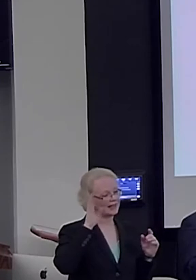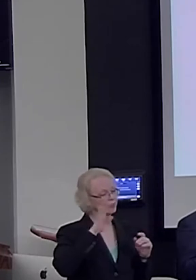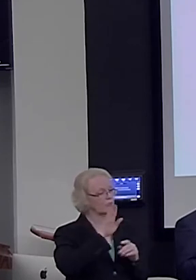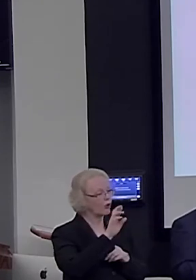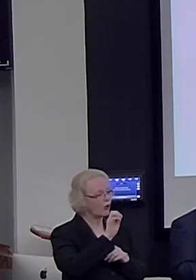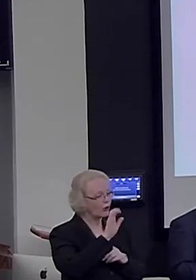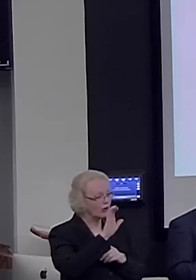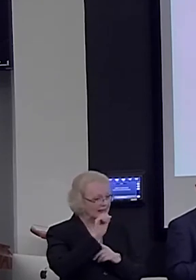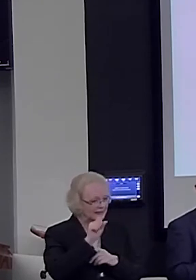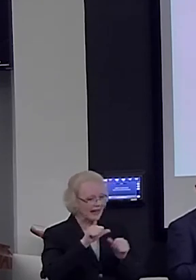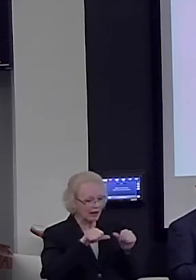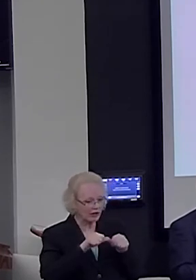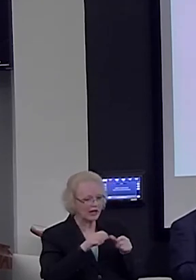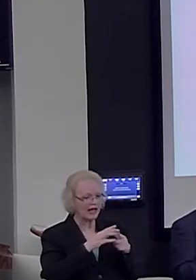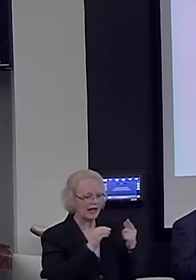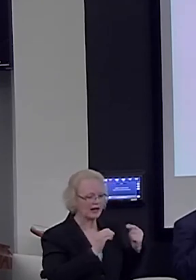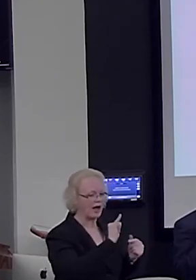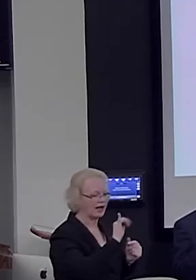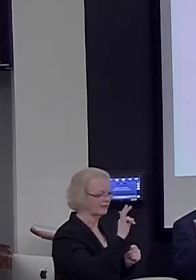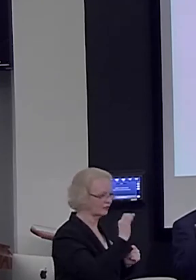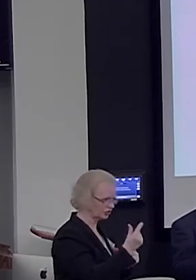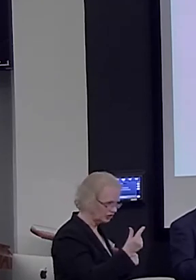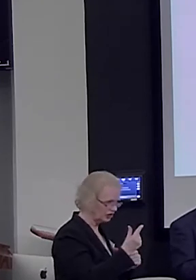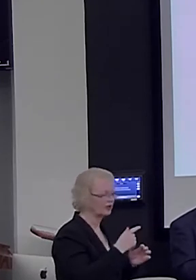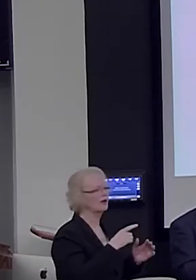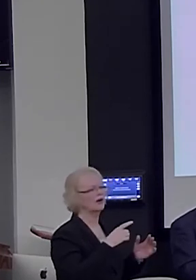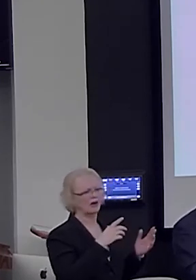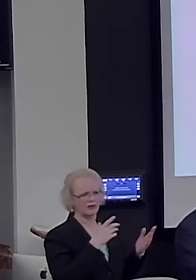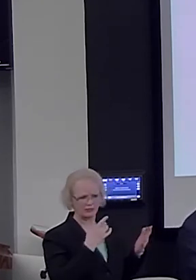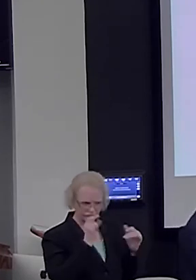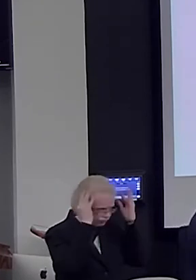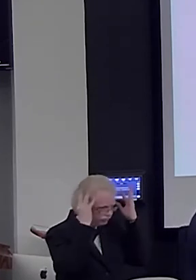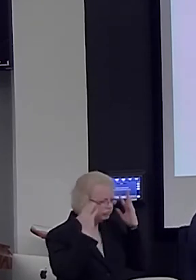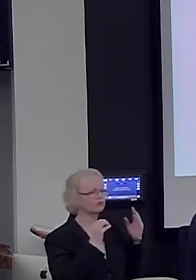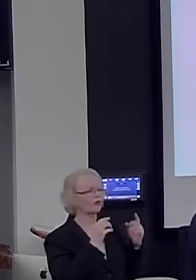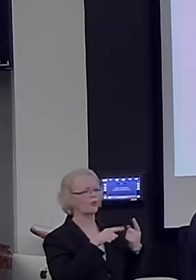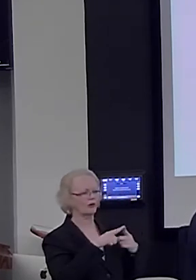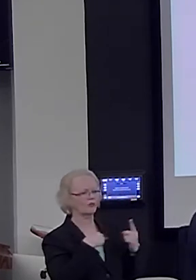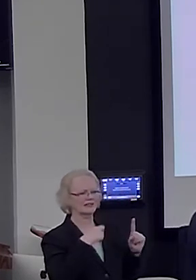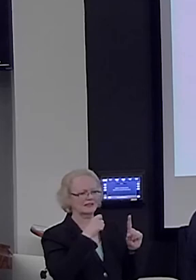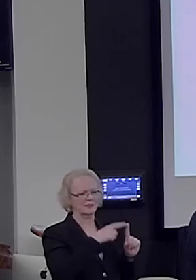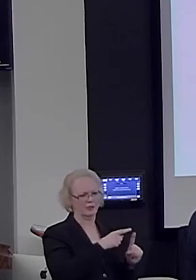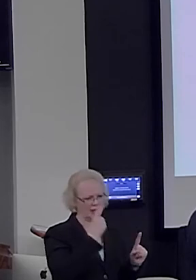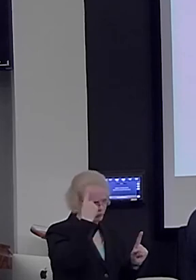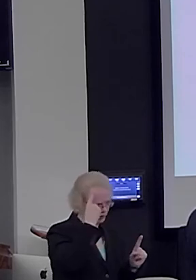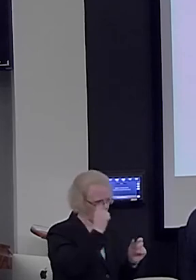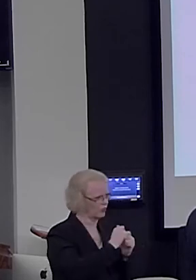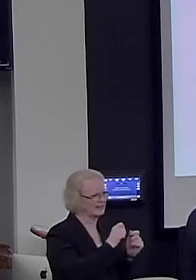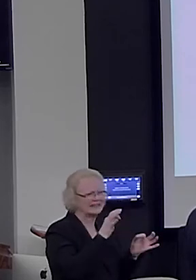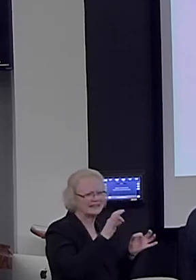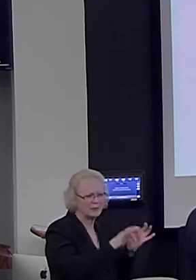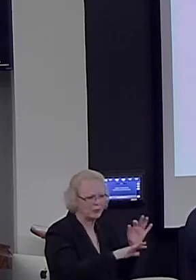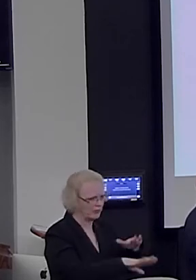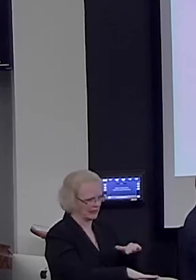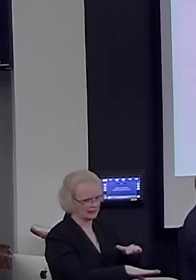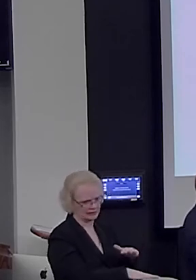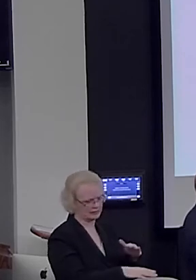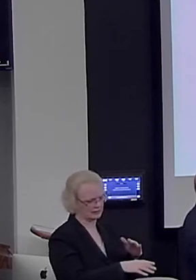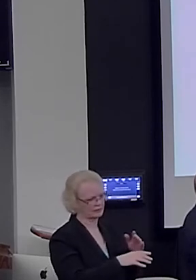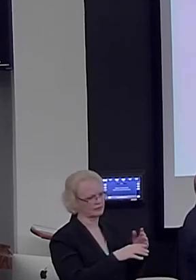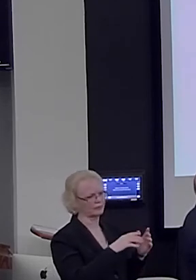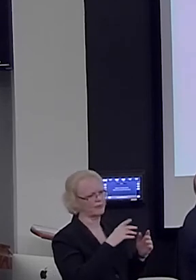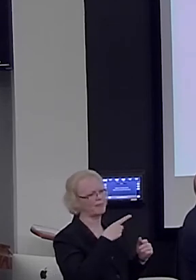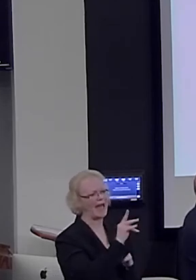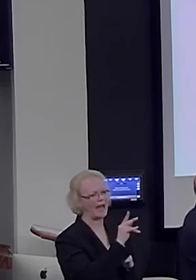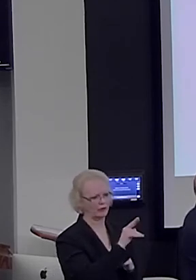even when we stimulate the brain with very simple auditory sequences. So, I think I should conclude. I think